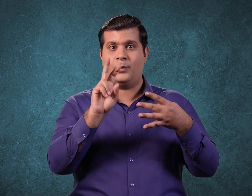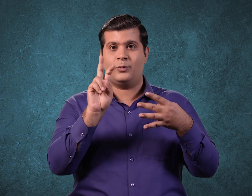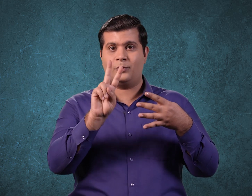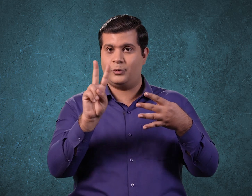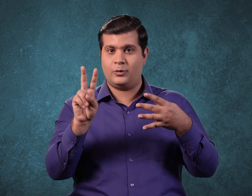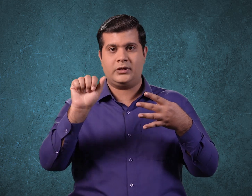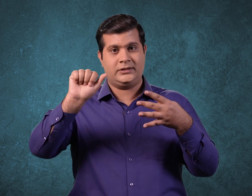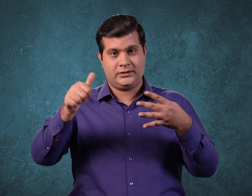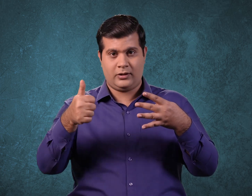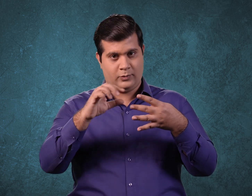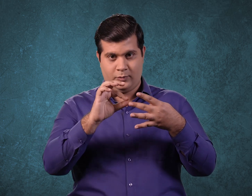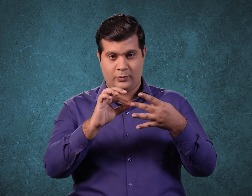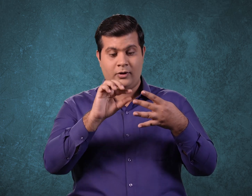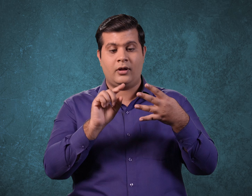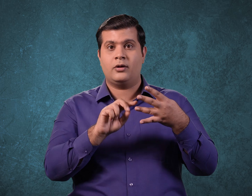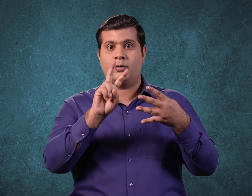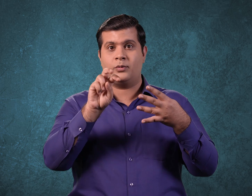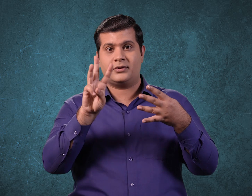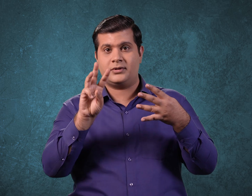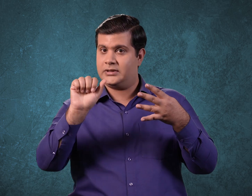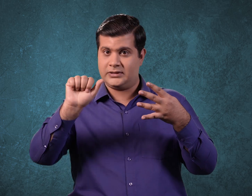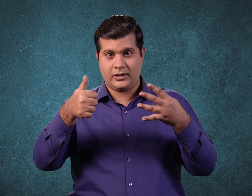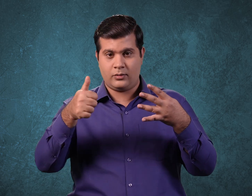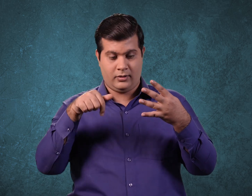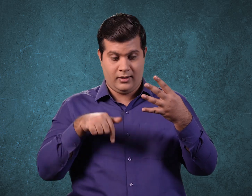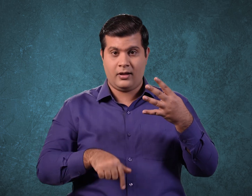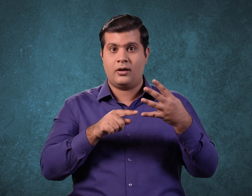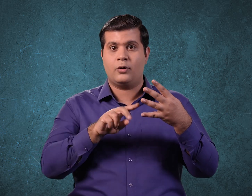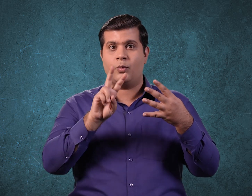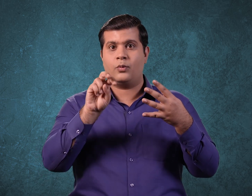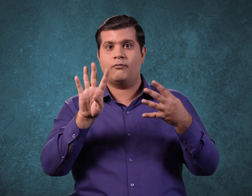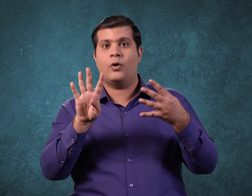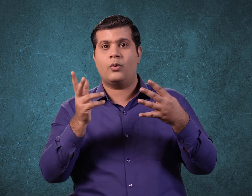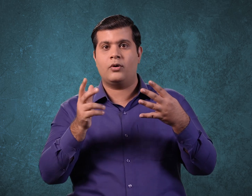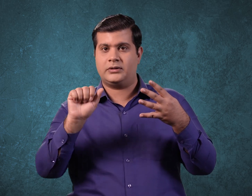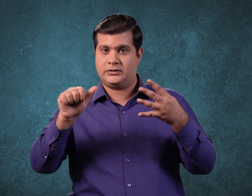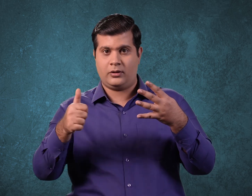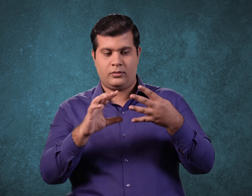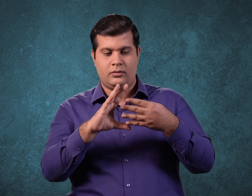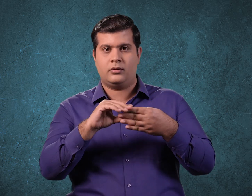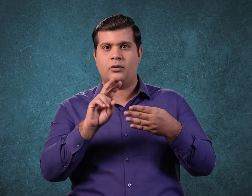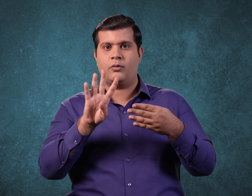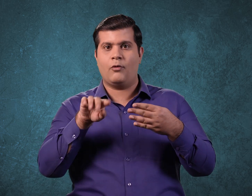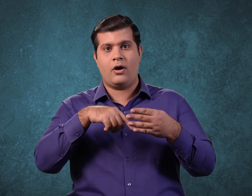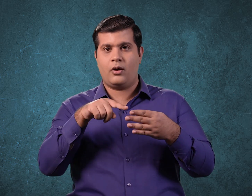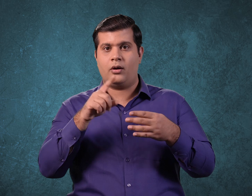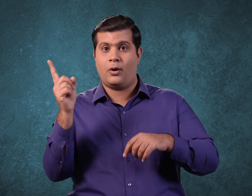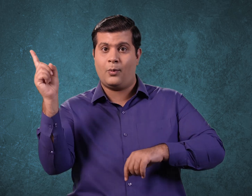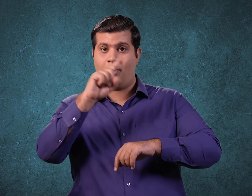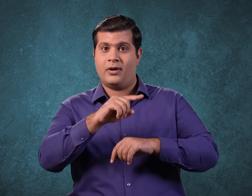2021, 2022, 2023 and 2024, we get 24 hours. This is